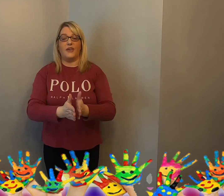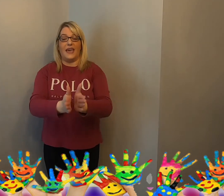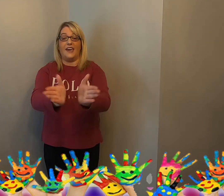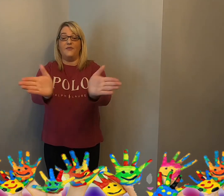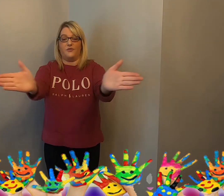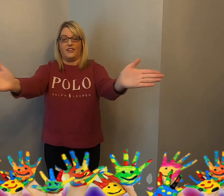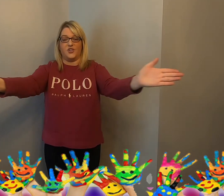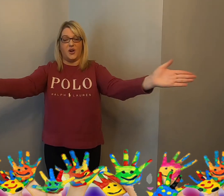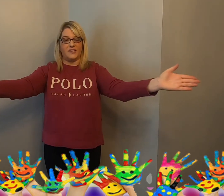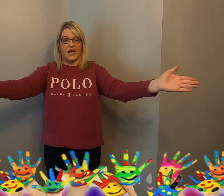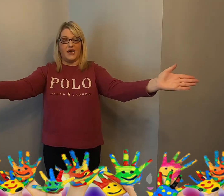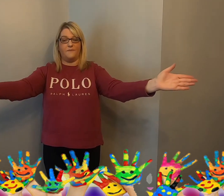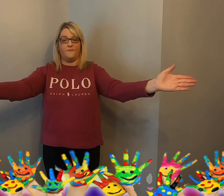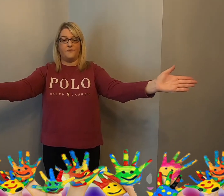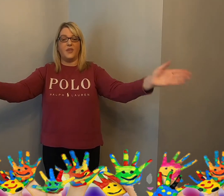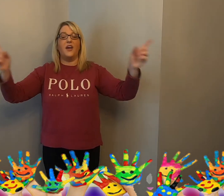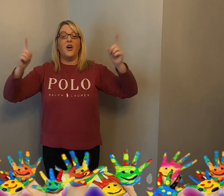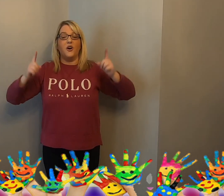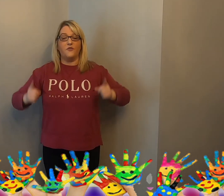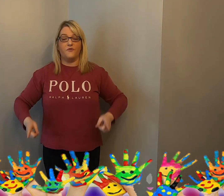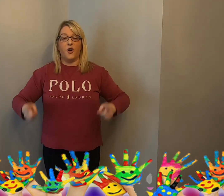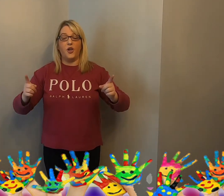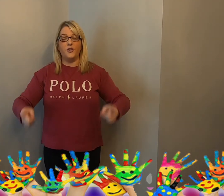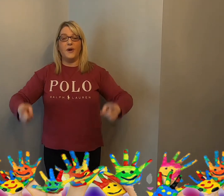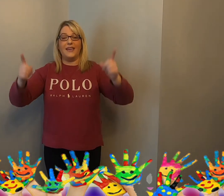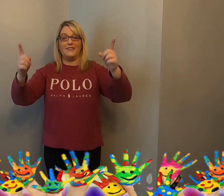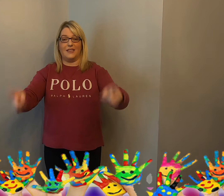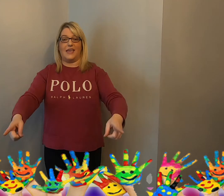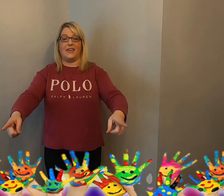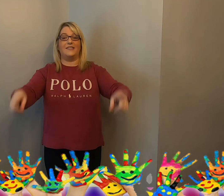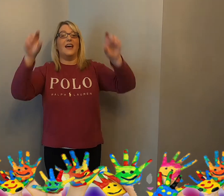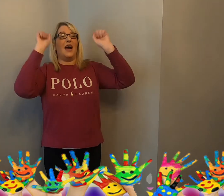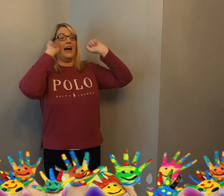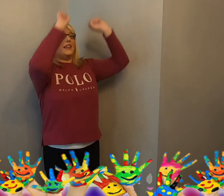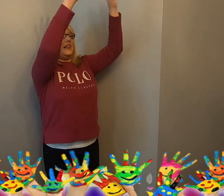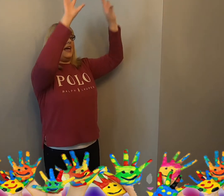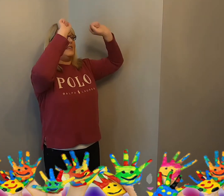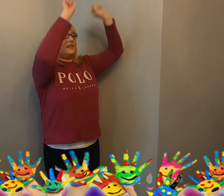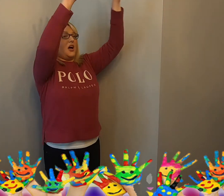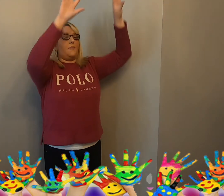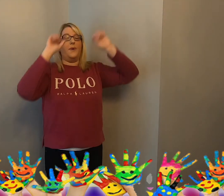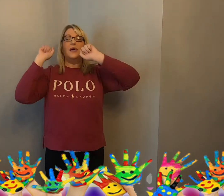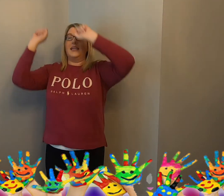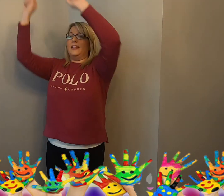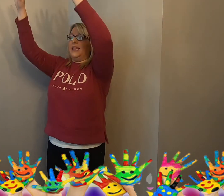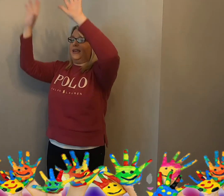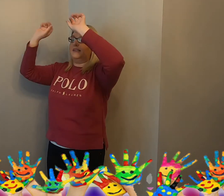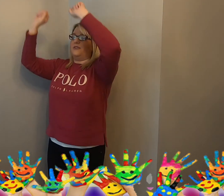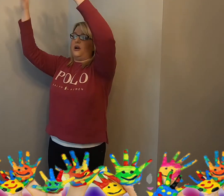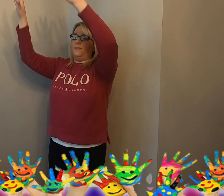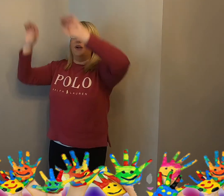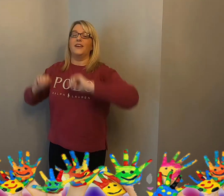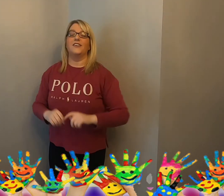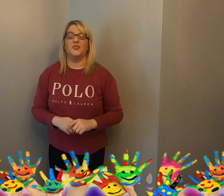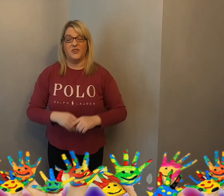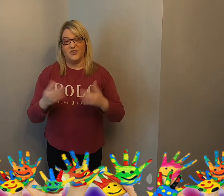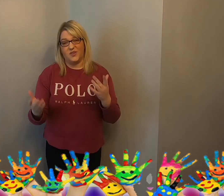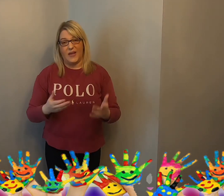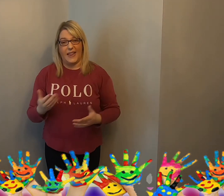every dark time. Follow his lead and light it up, light it up. So we just do that